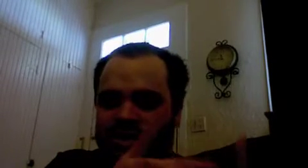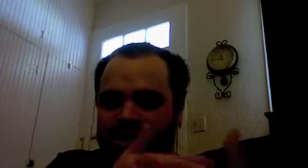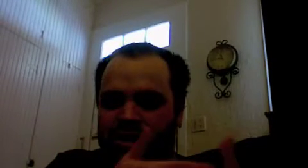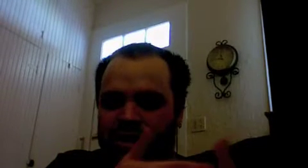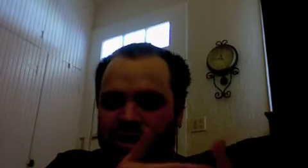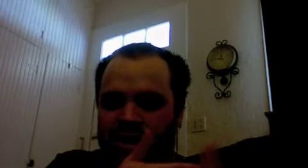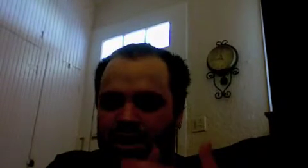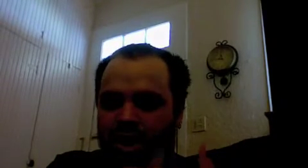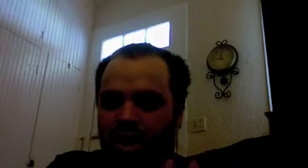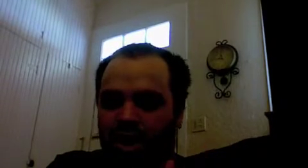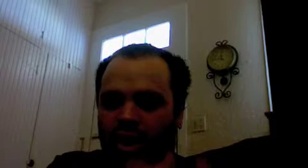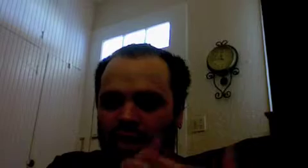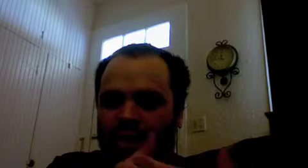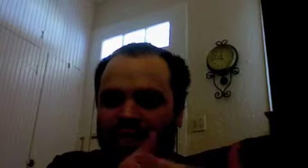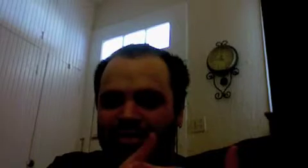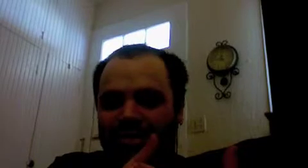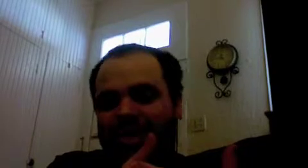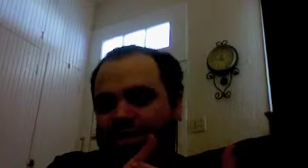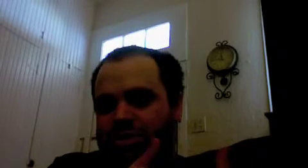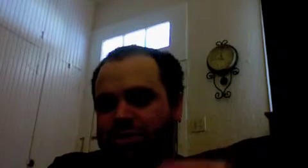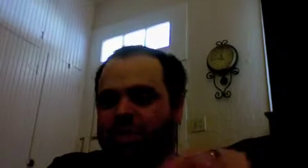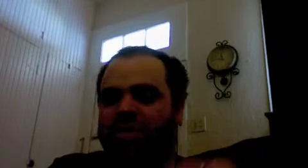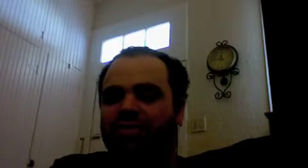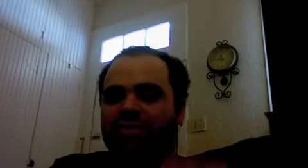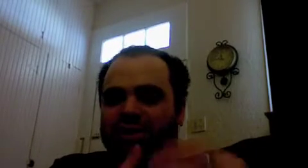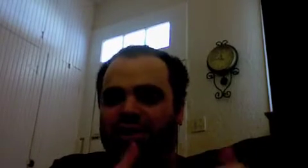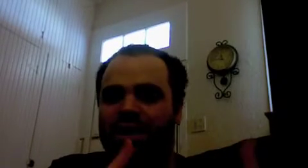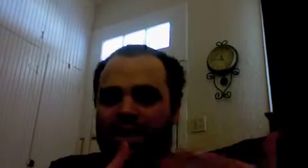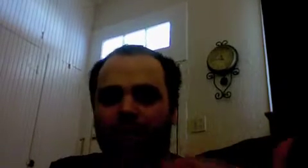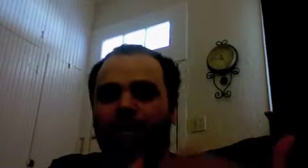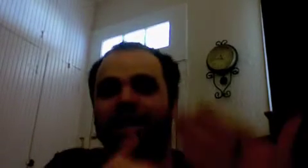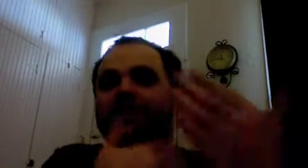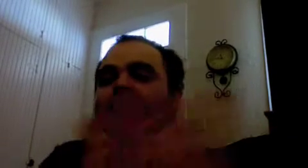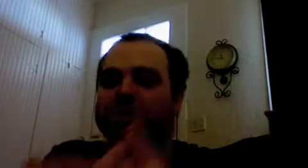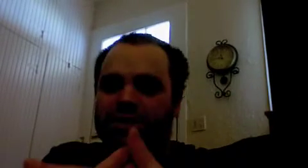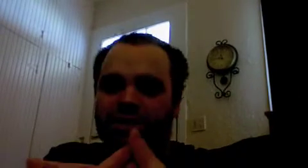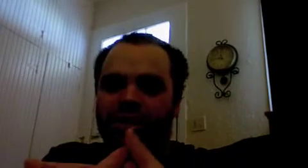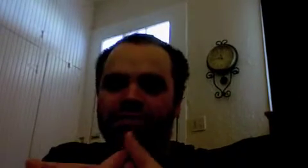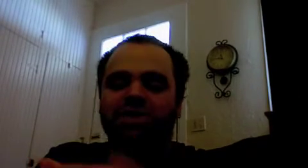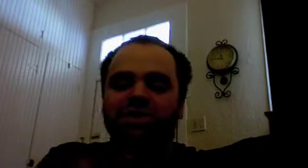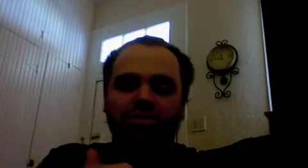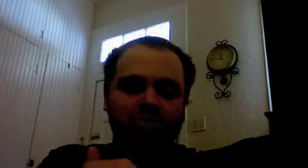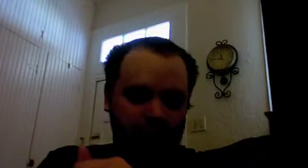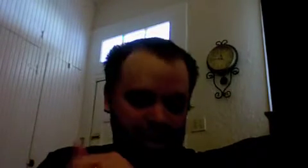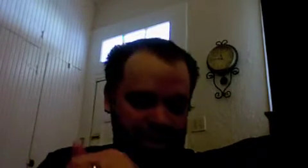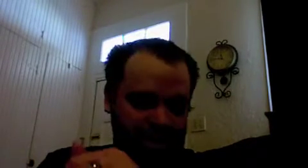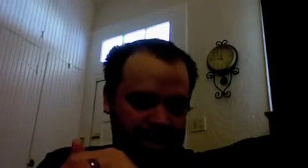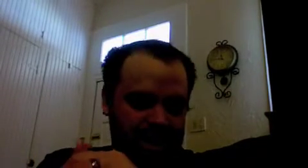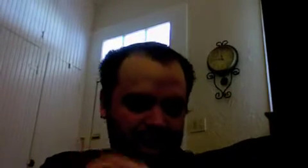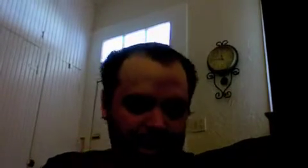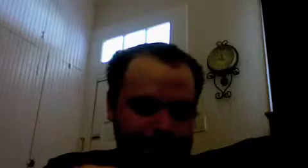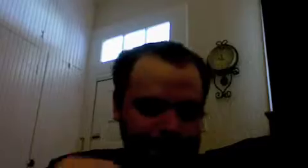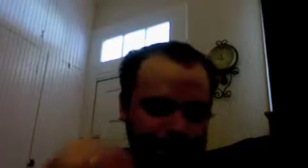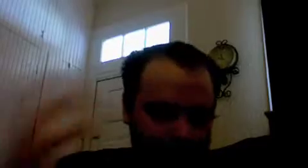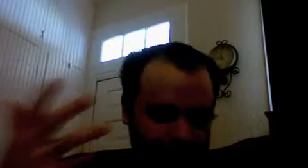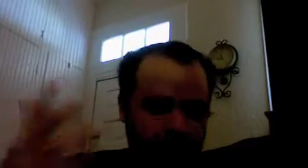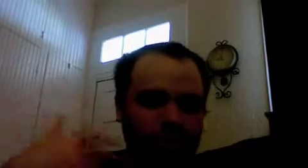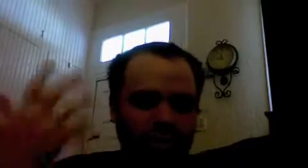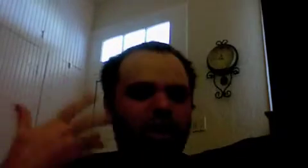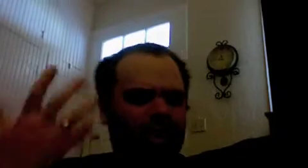a reconciliation between the two it's not a combination of the two right um but furthermore there are